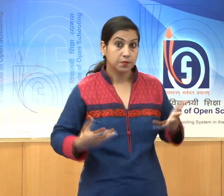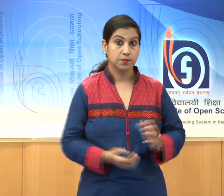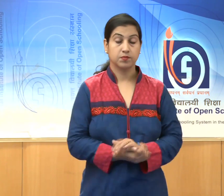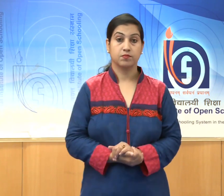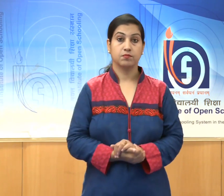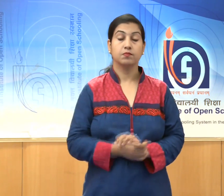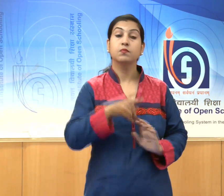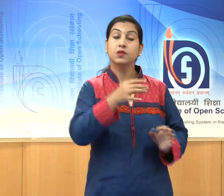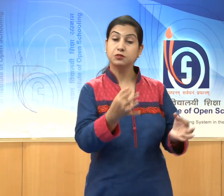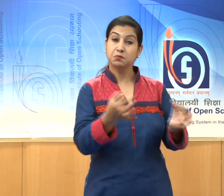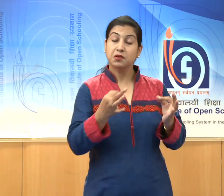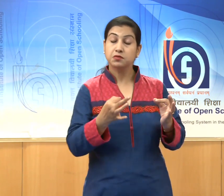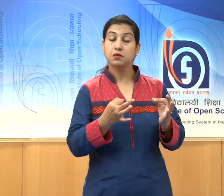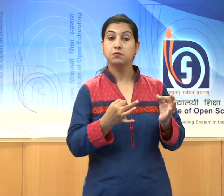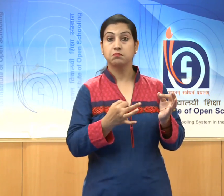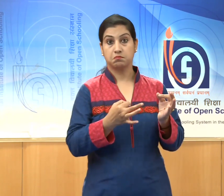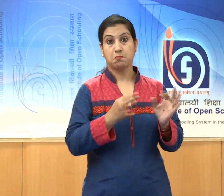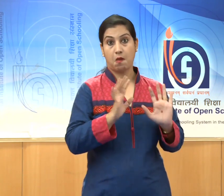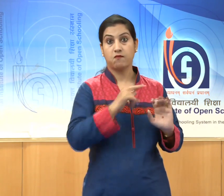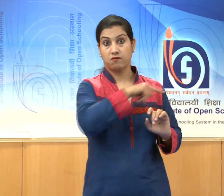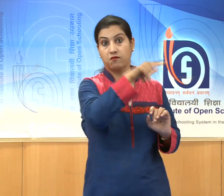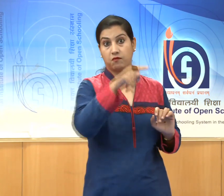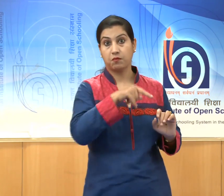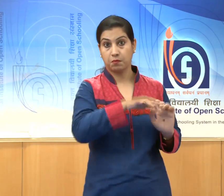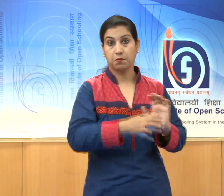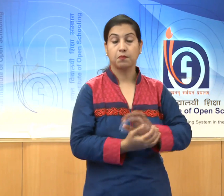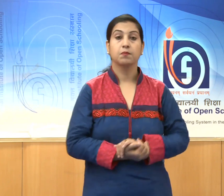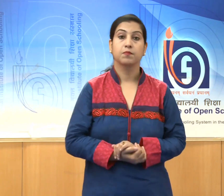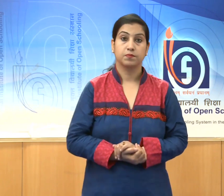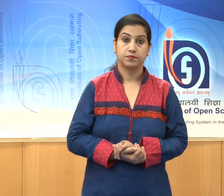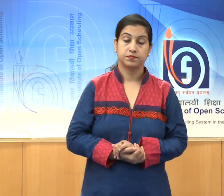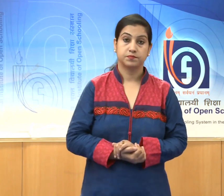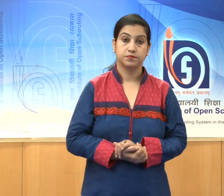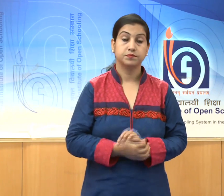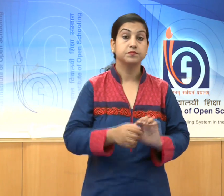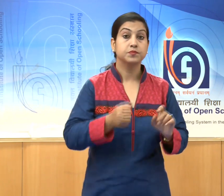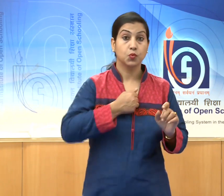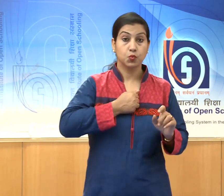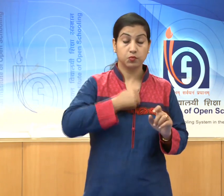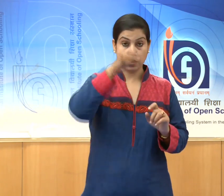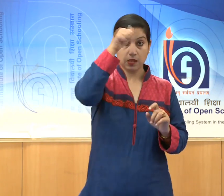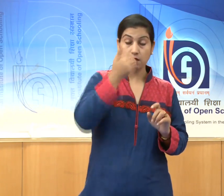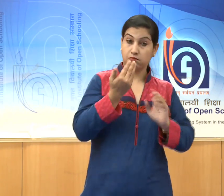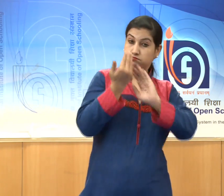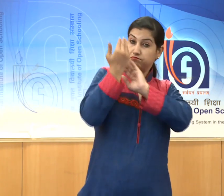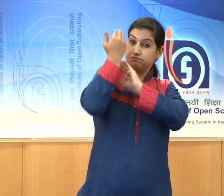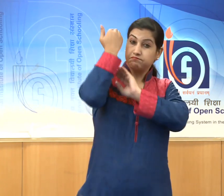unique position in the history of Indian